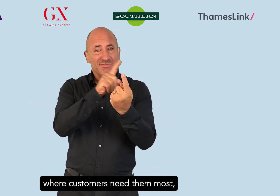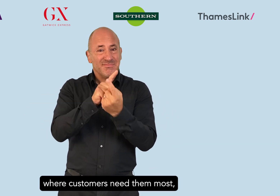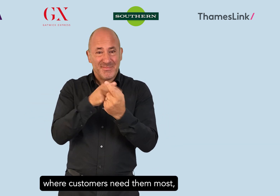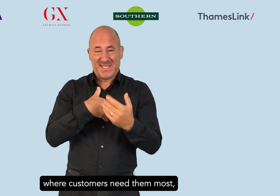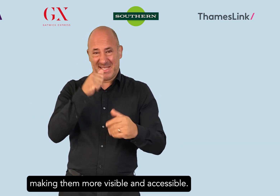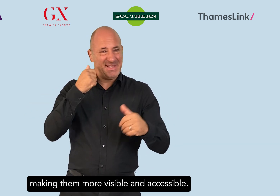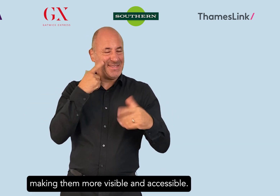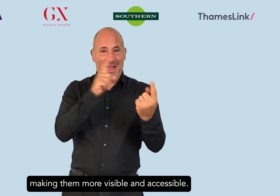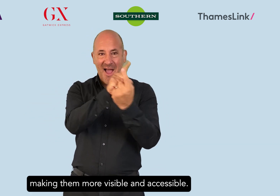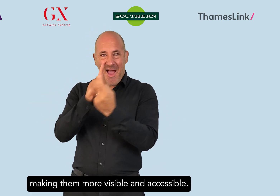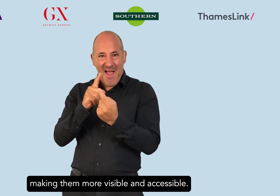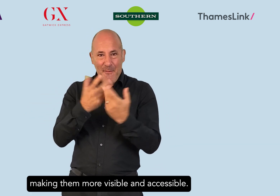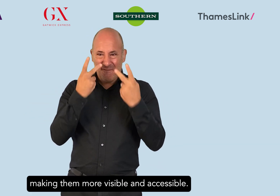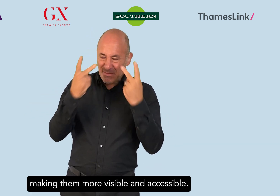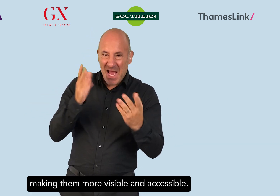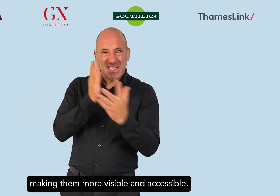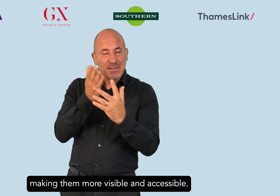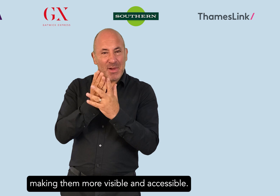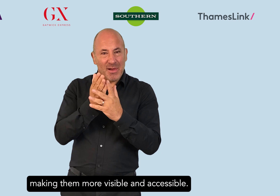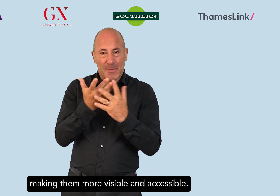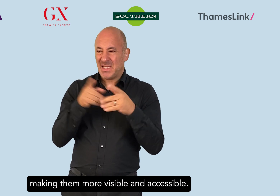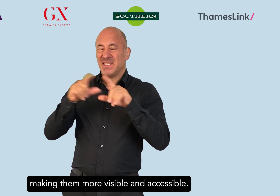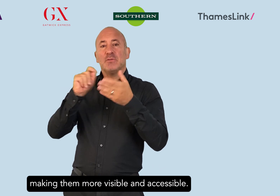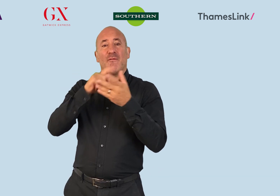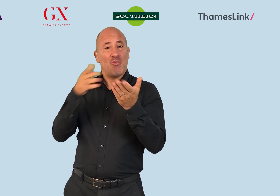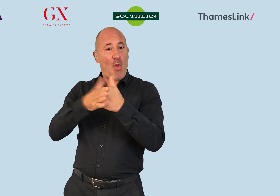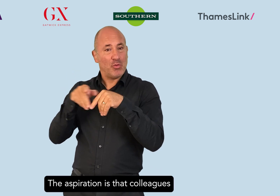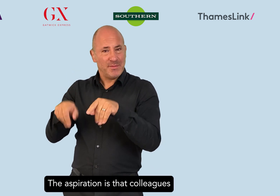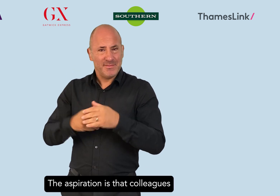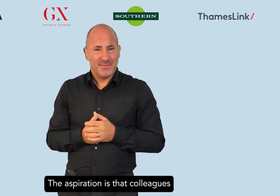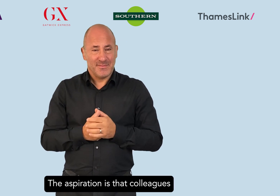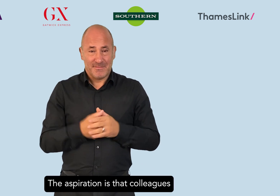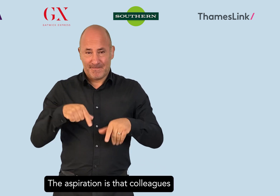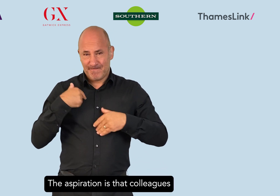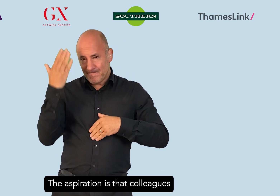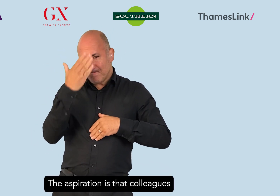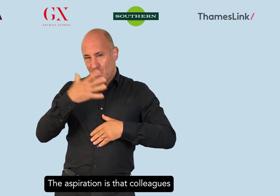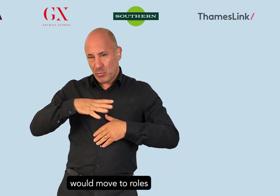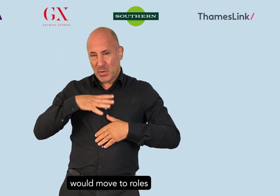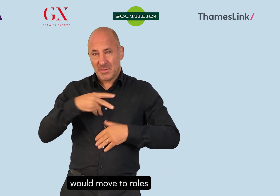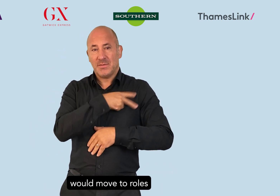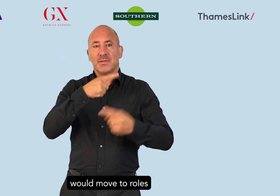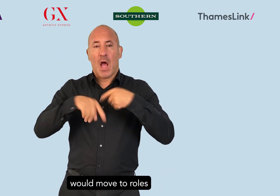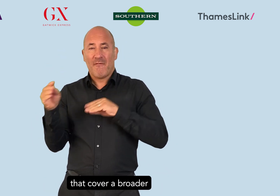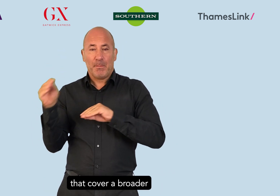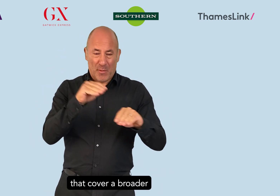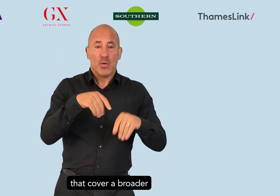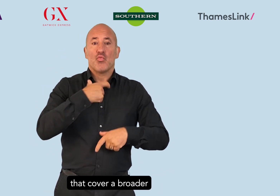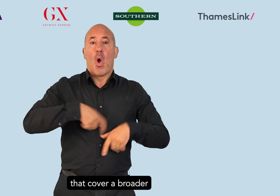most, making them more visible and accessible. The aspiration is that colleagues would move to roles that cover a broader